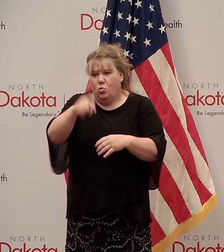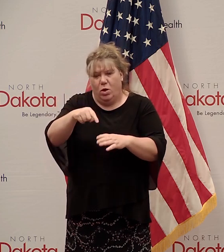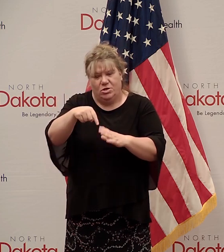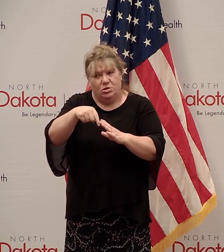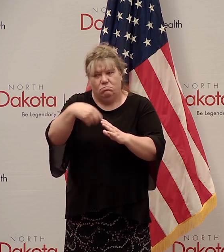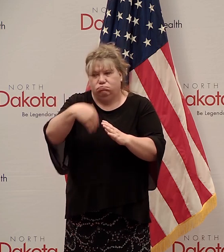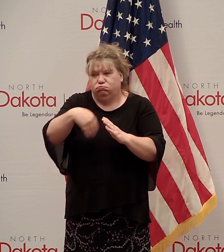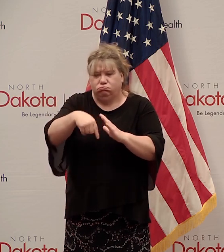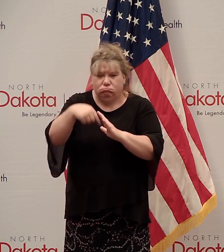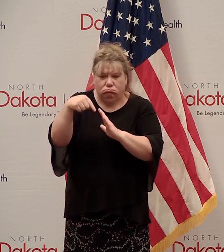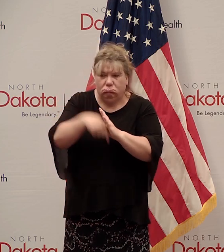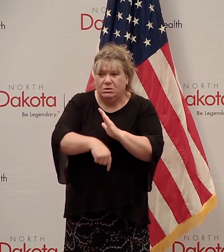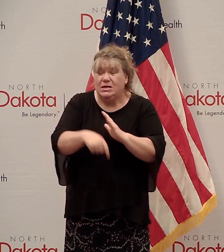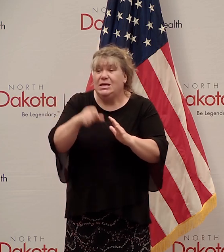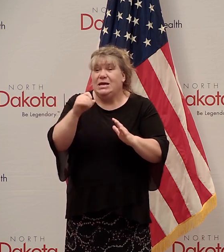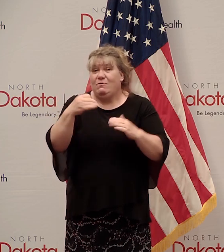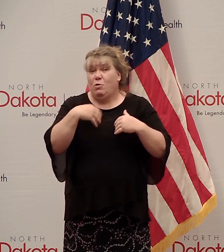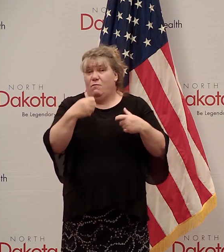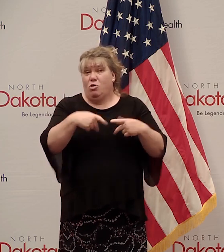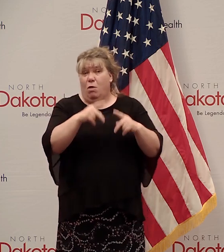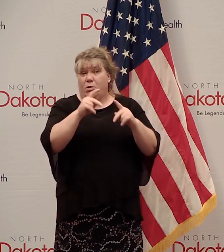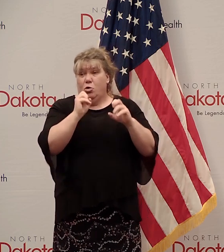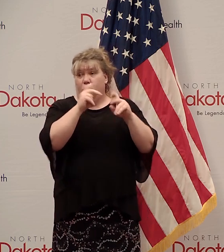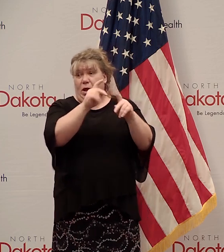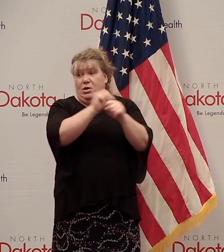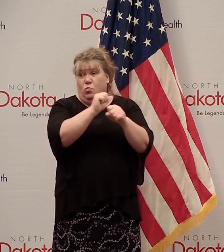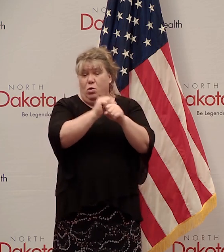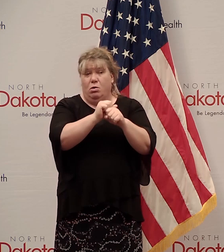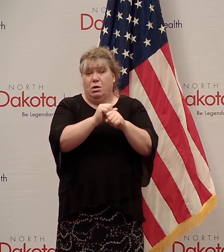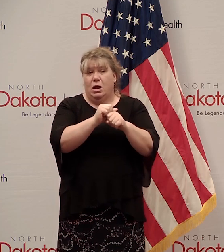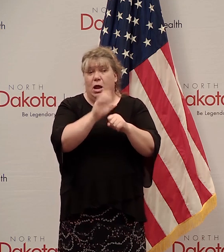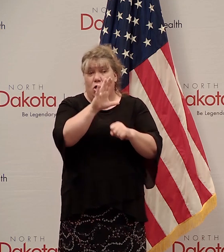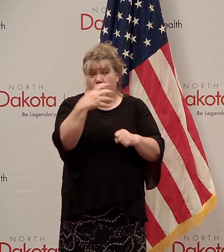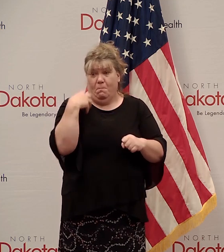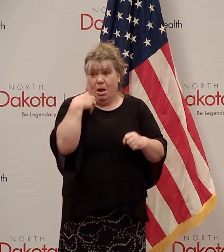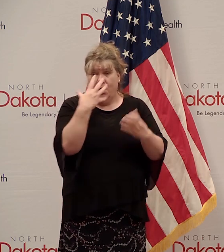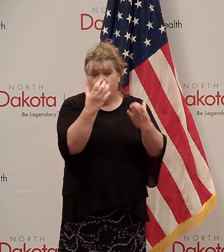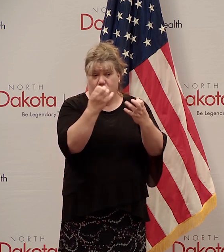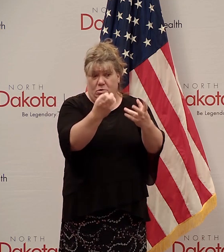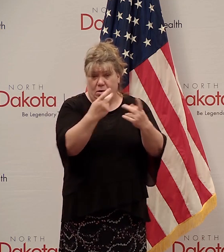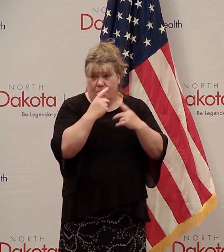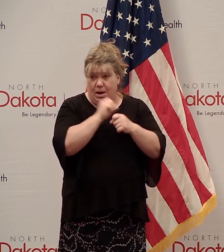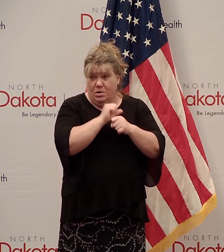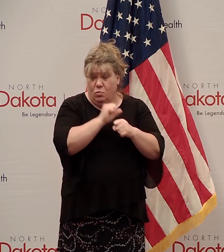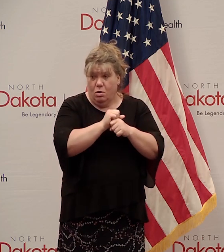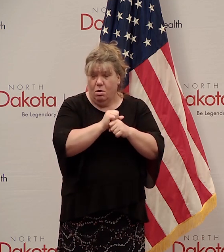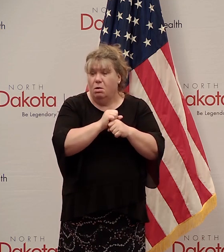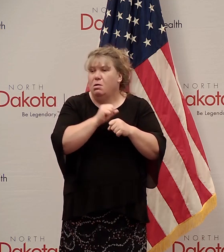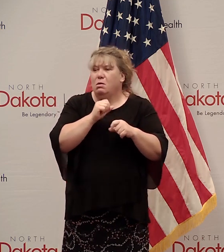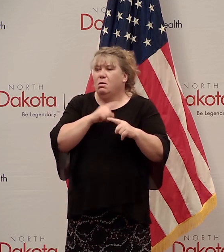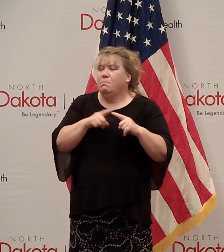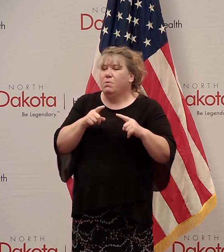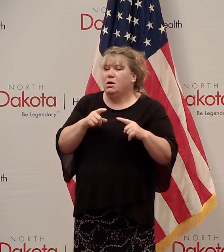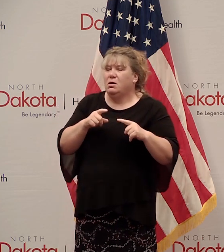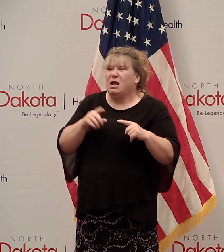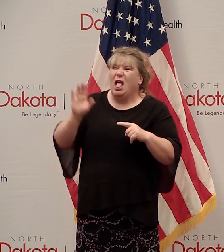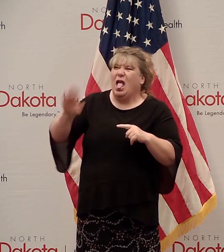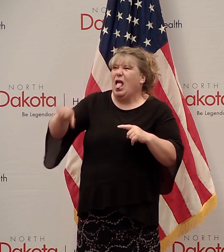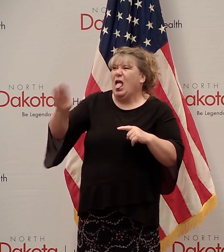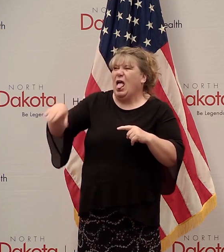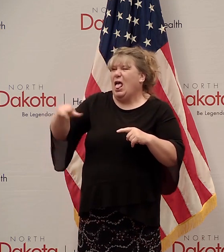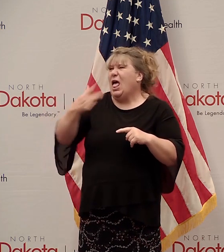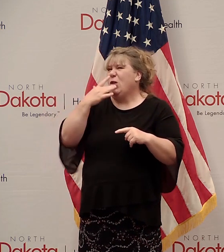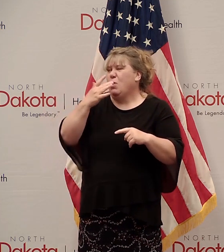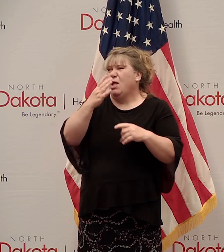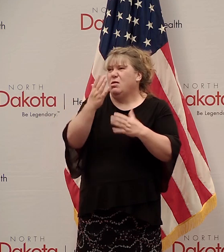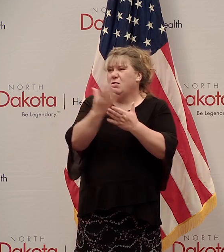nuance, because if you have an opportunity to go to work and your employer wants you back, then and you decline that,